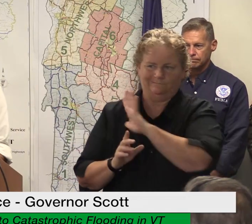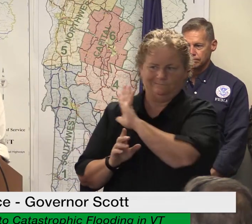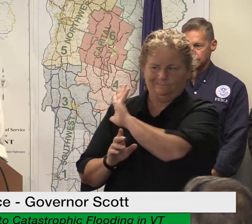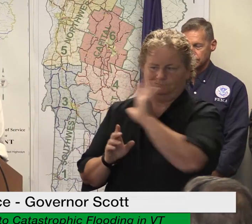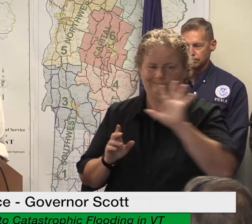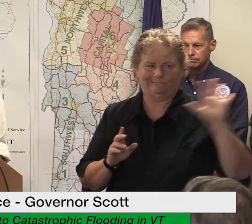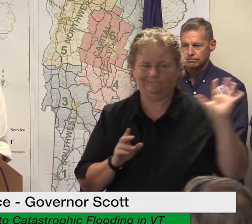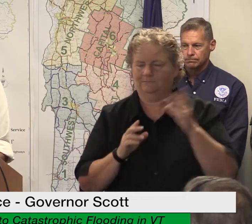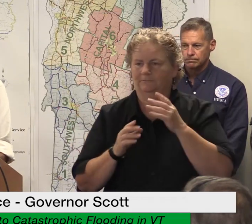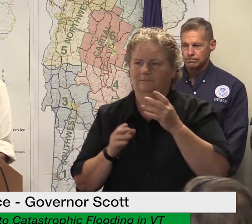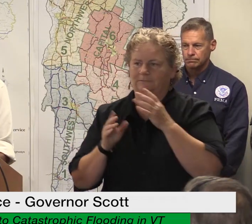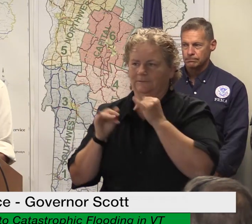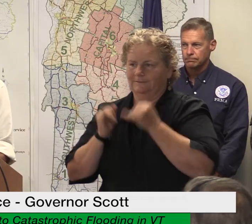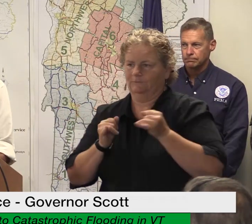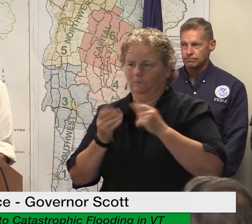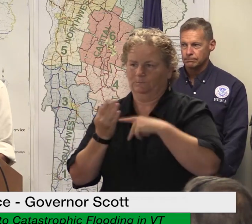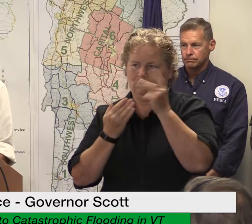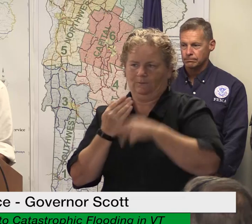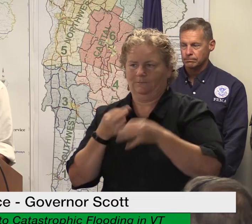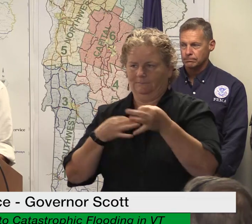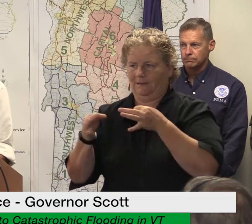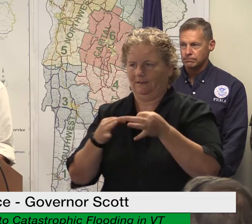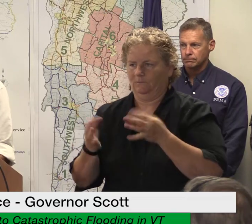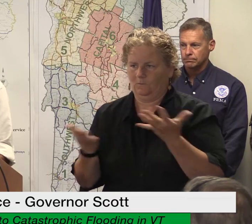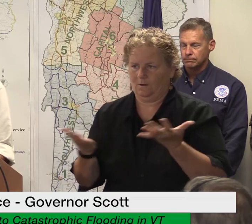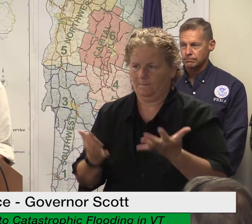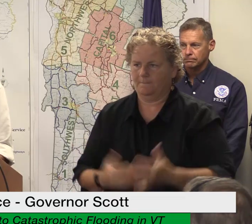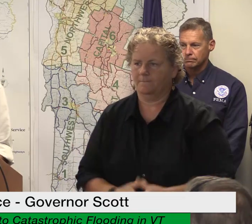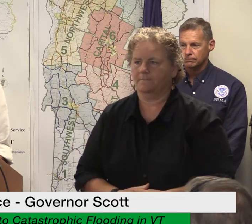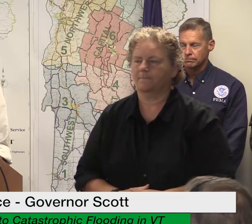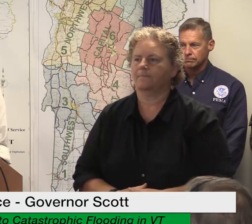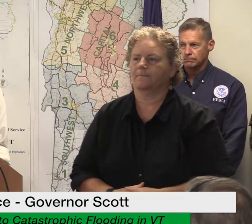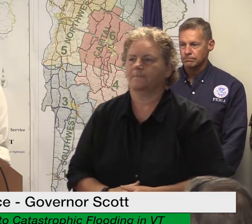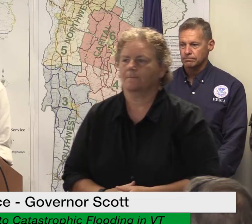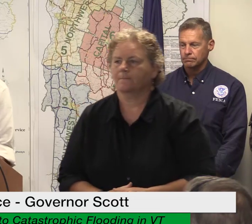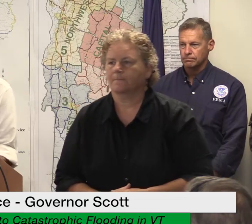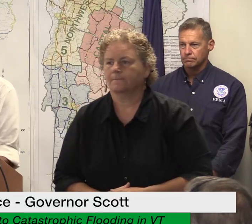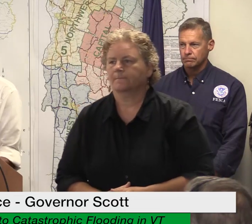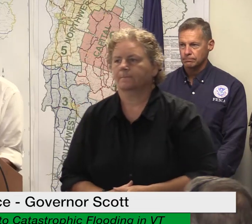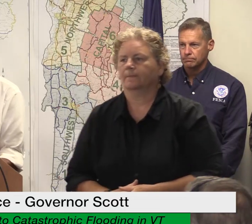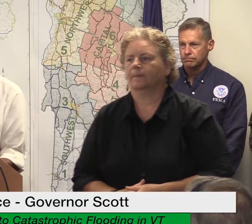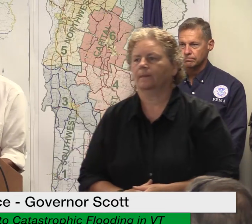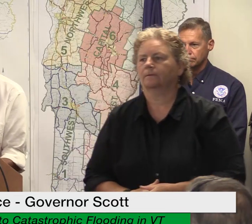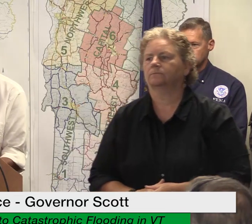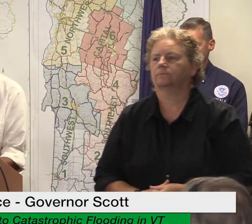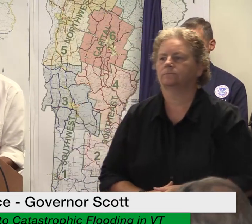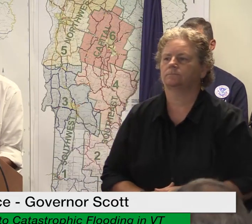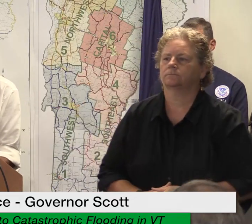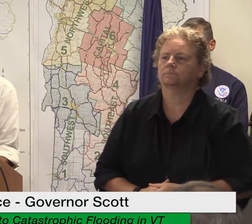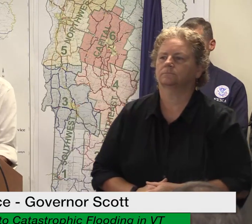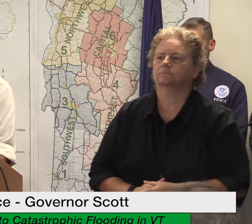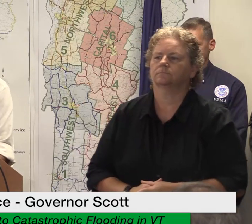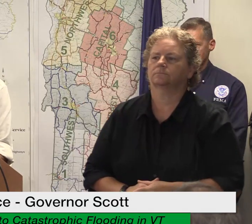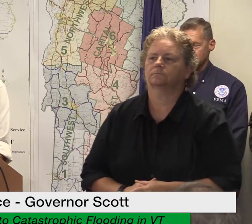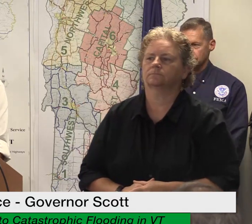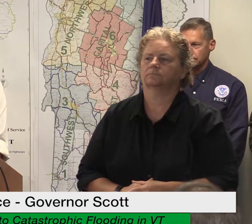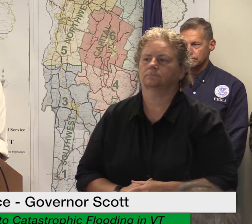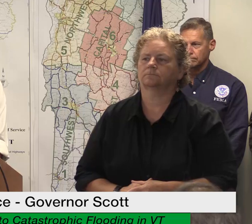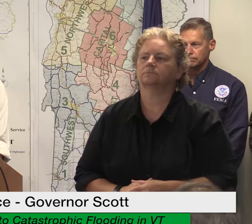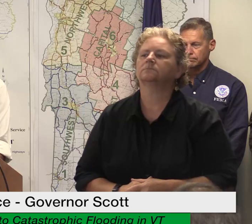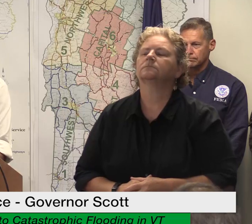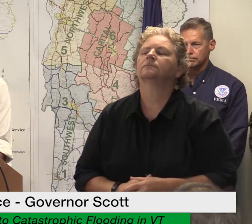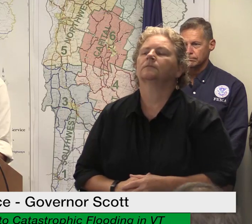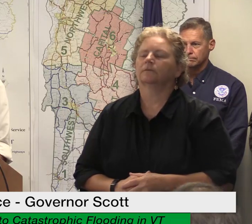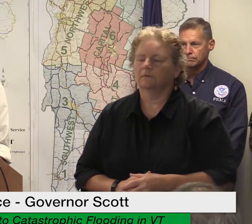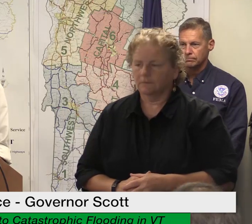impacted now i want to be clear we know this won't be enough we'll